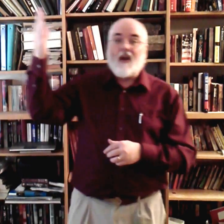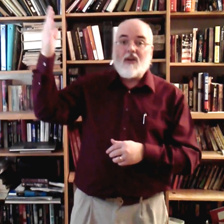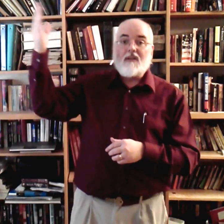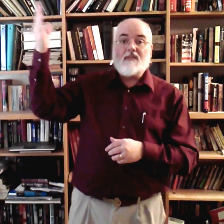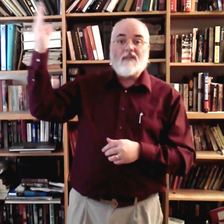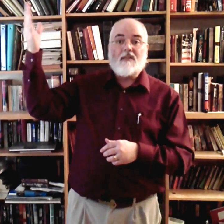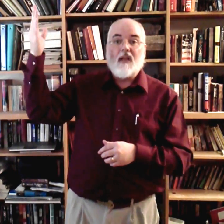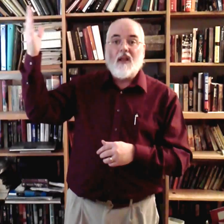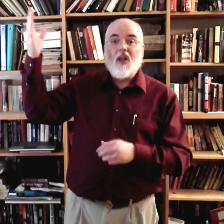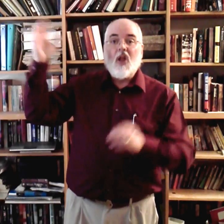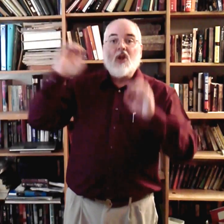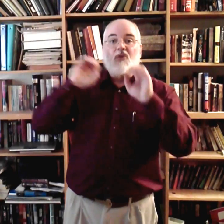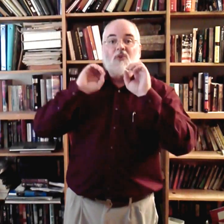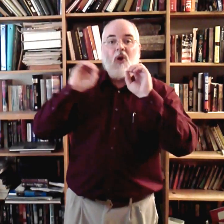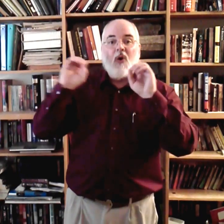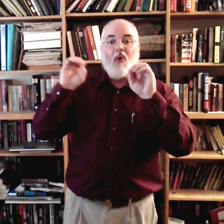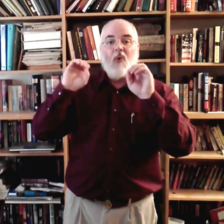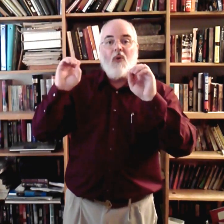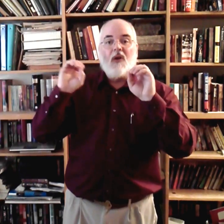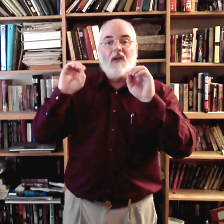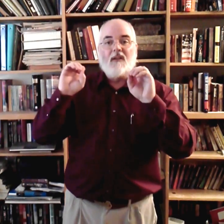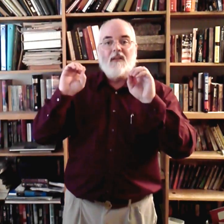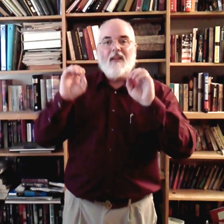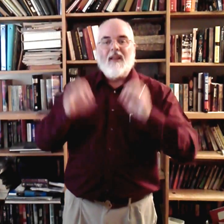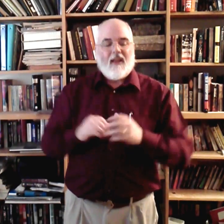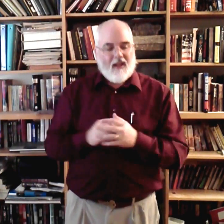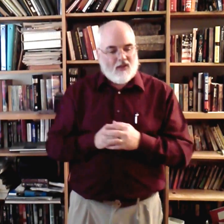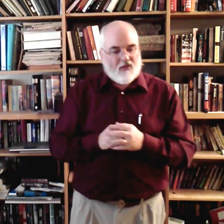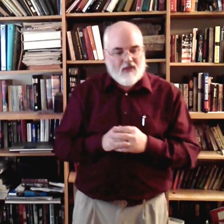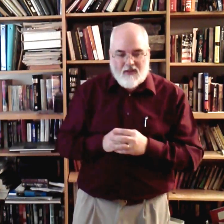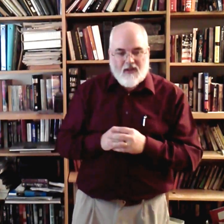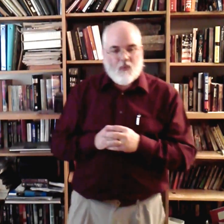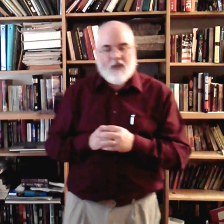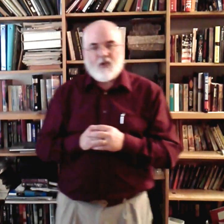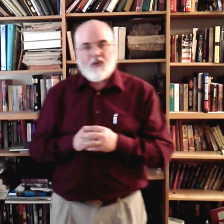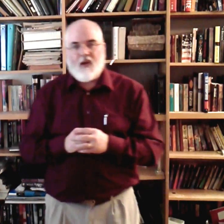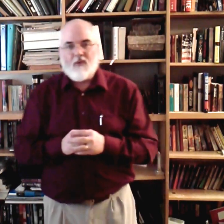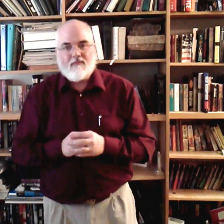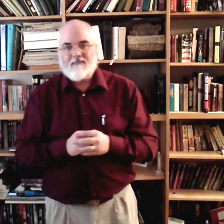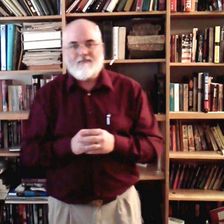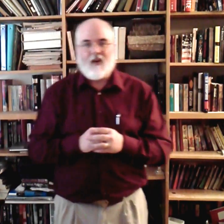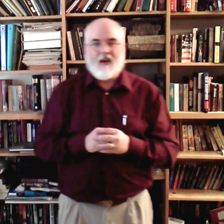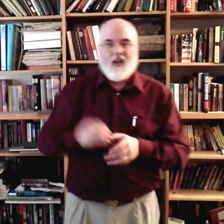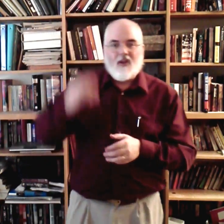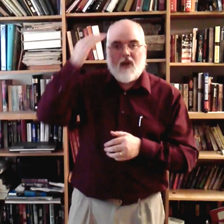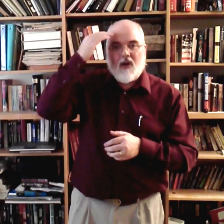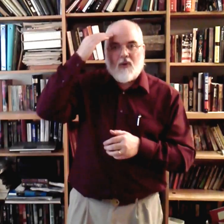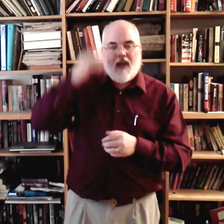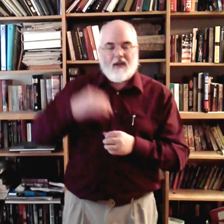There's. No. And there's different ways of doing no. Alright? No! Yeah, I know